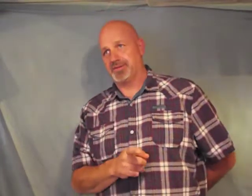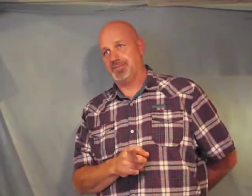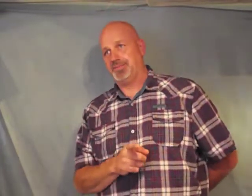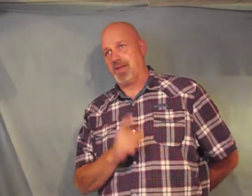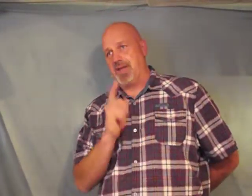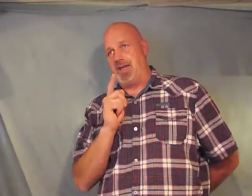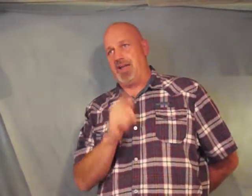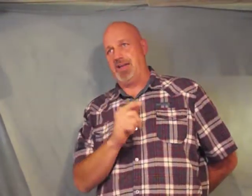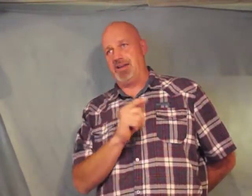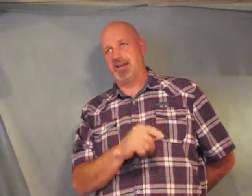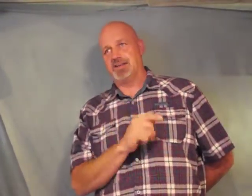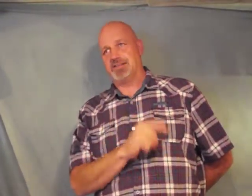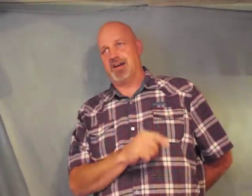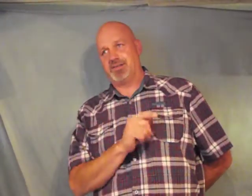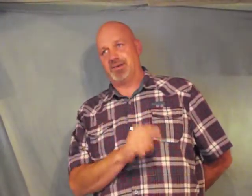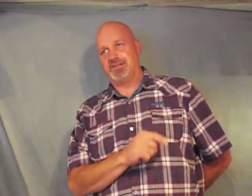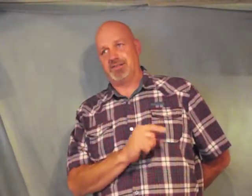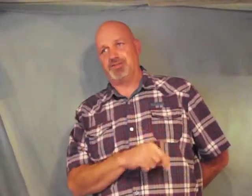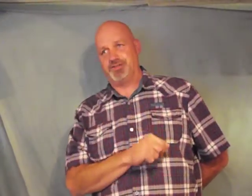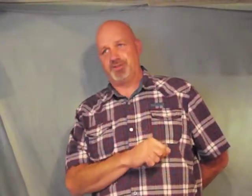he does not resist you